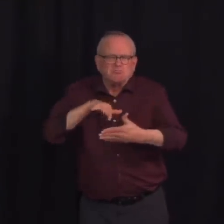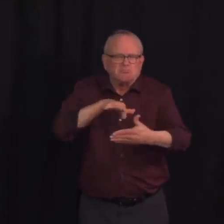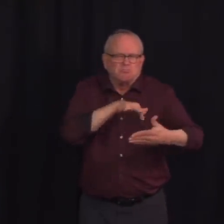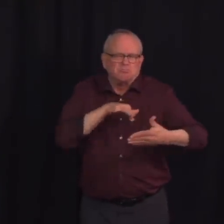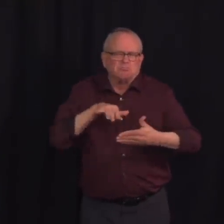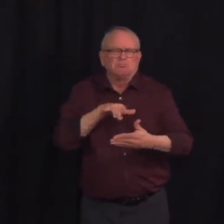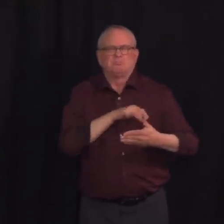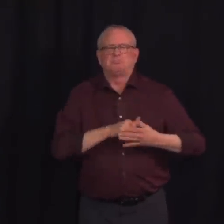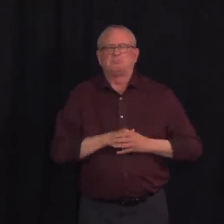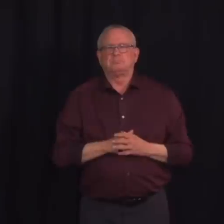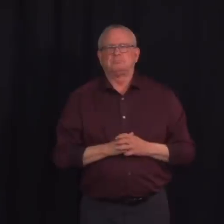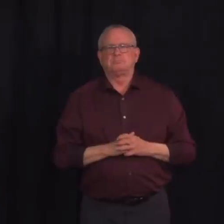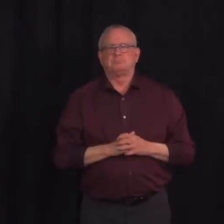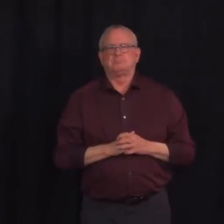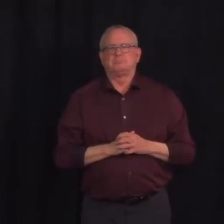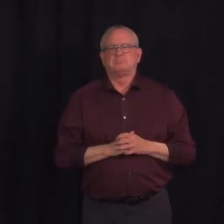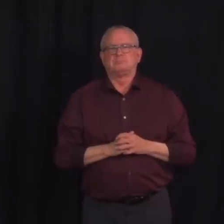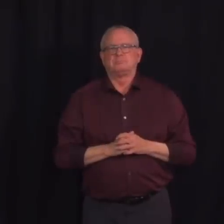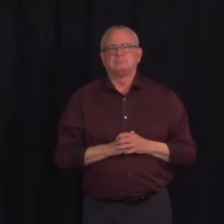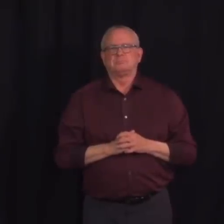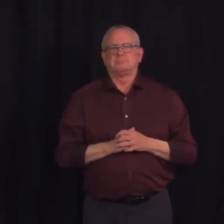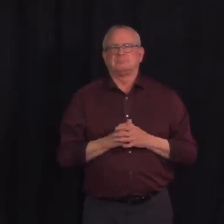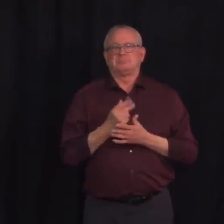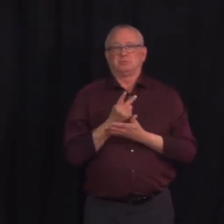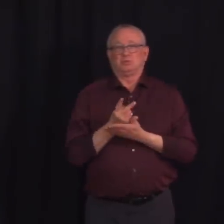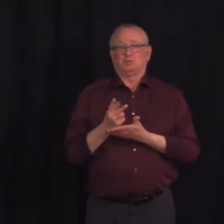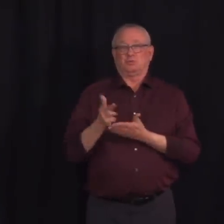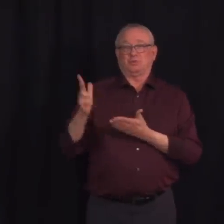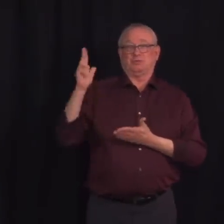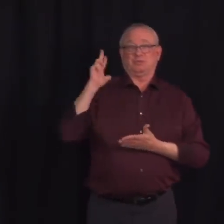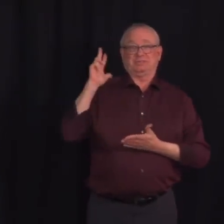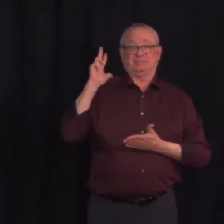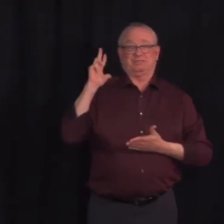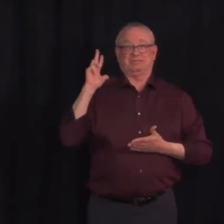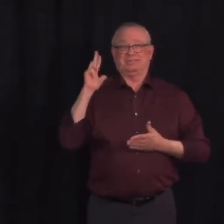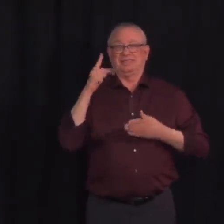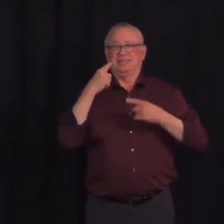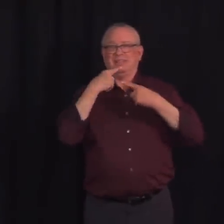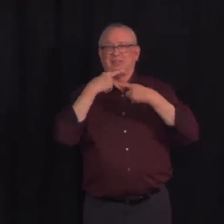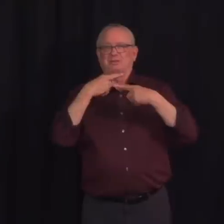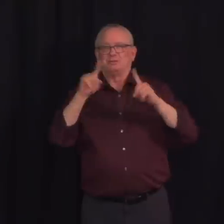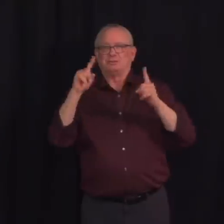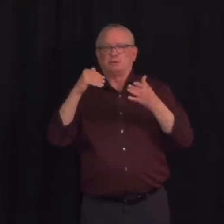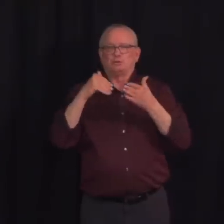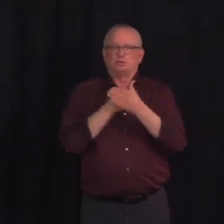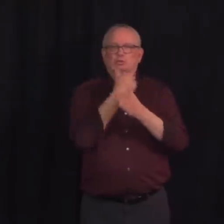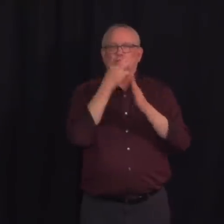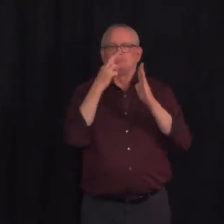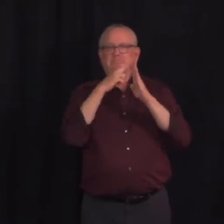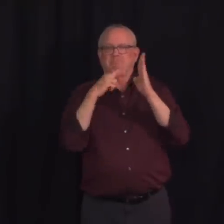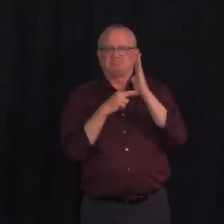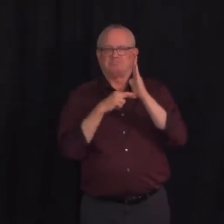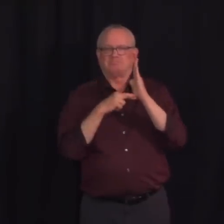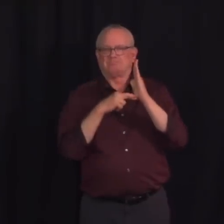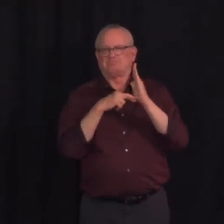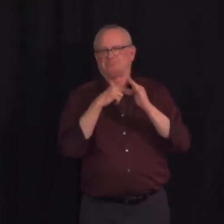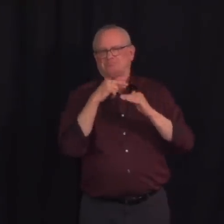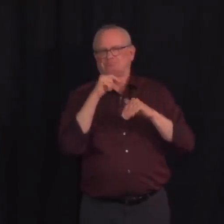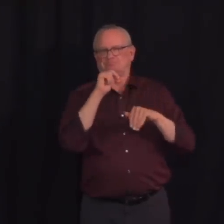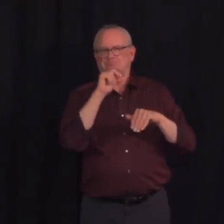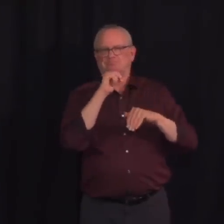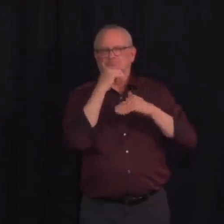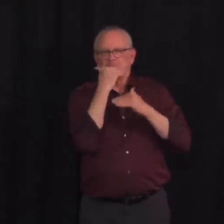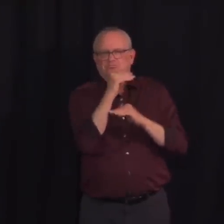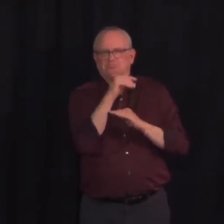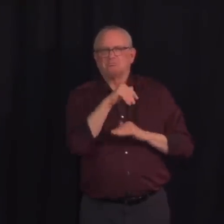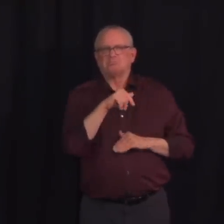numbers show that our collective efforts are making a difference. The reproductive rate in Alberta or the R value over the last